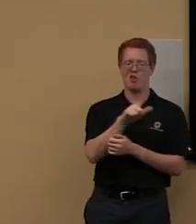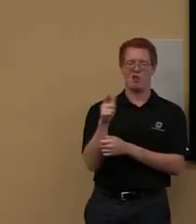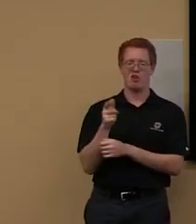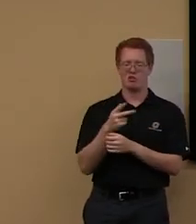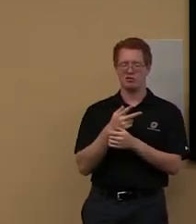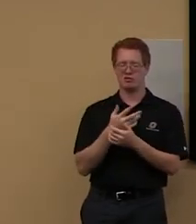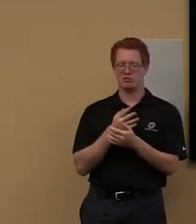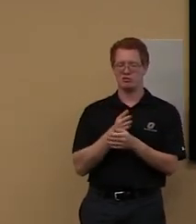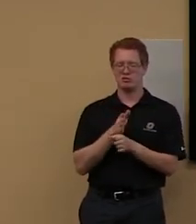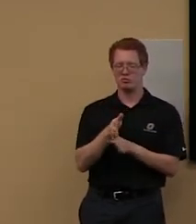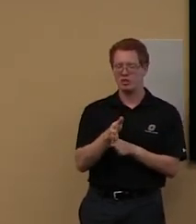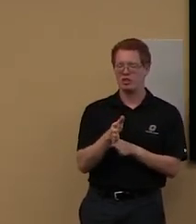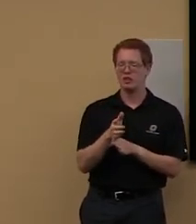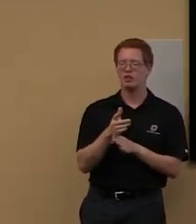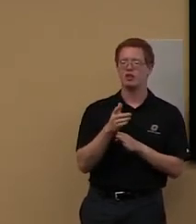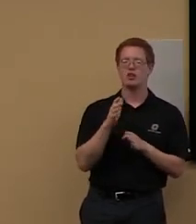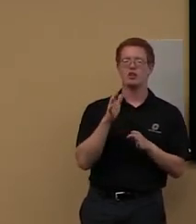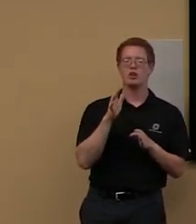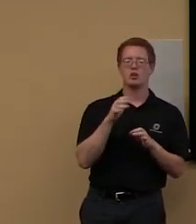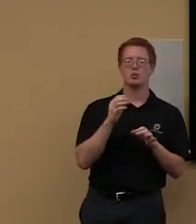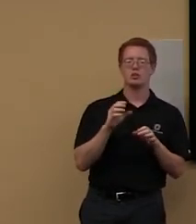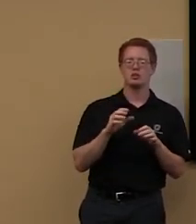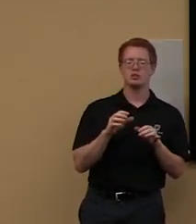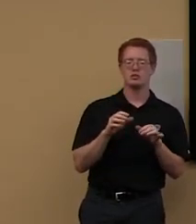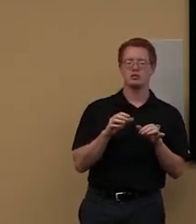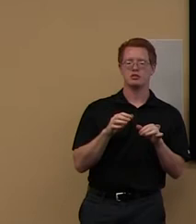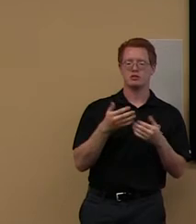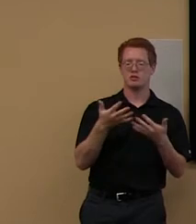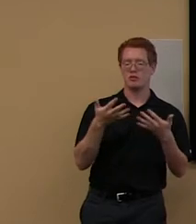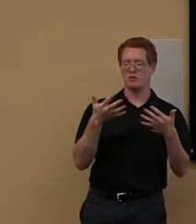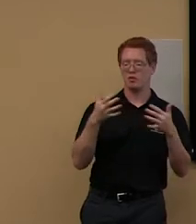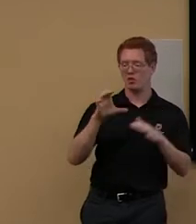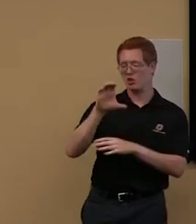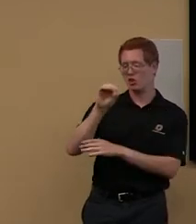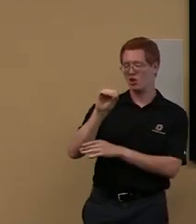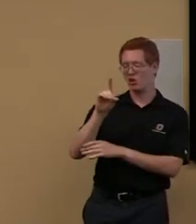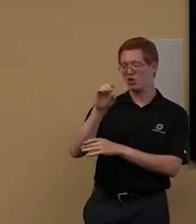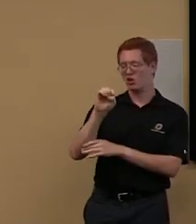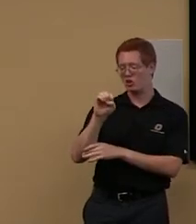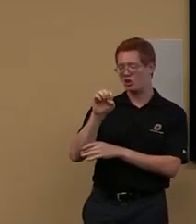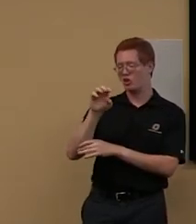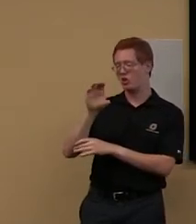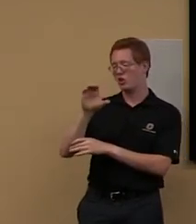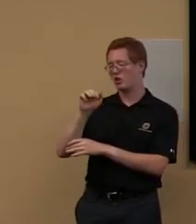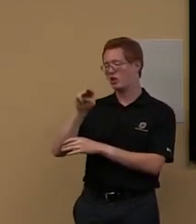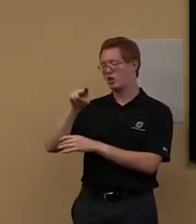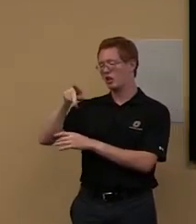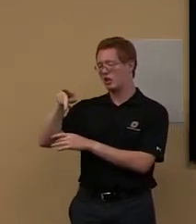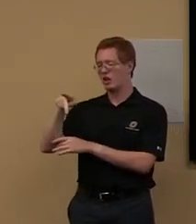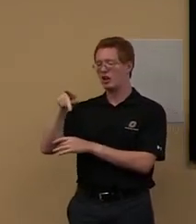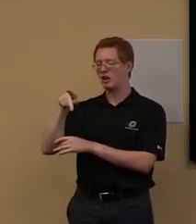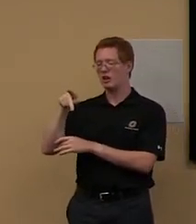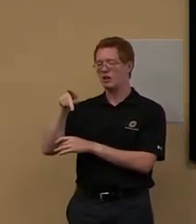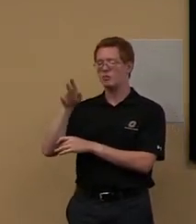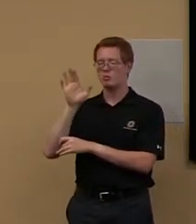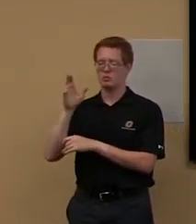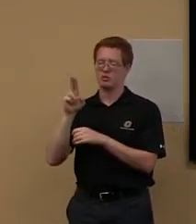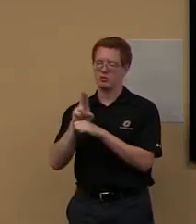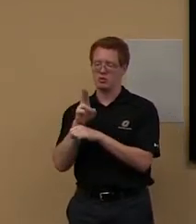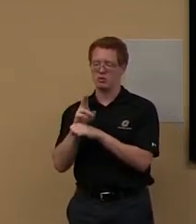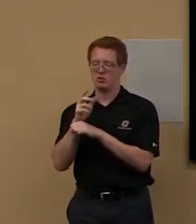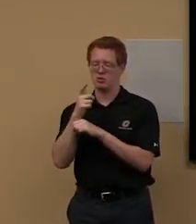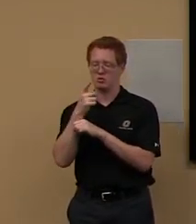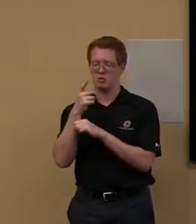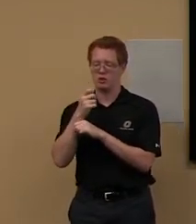then you put your thesis or your dissertation after you're all done. So we collect that and get that up online. Make sure that